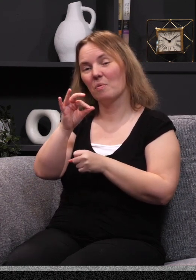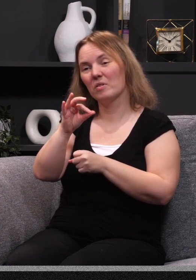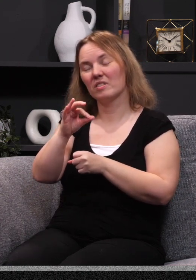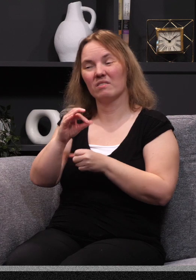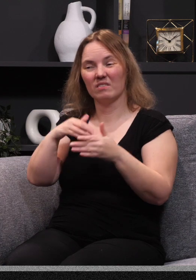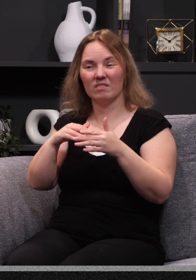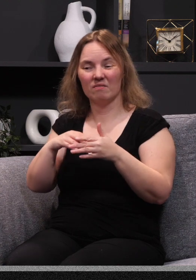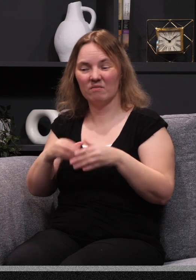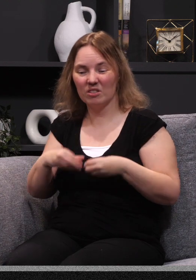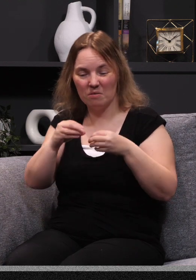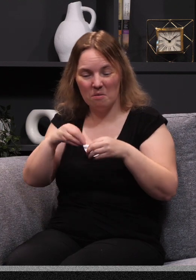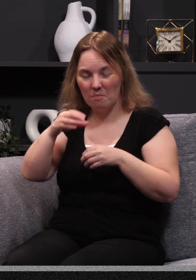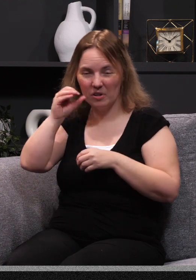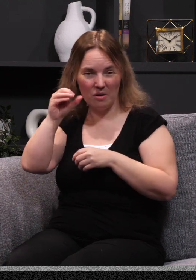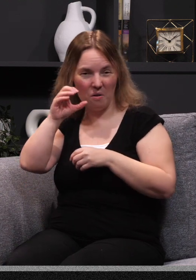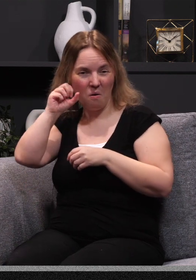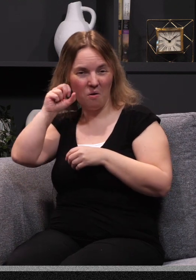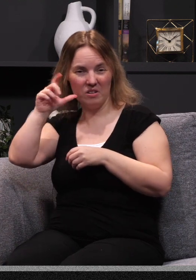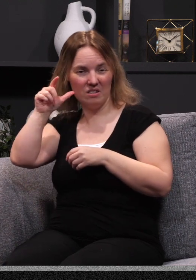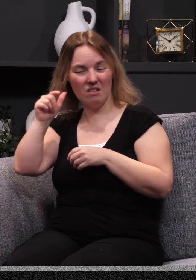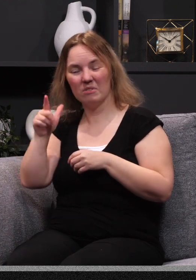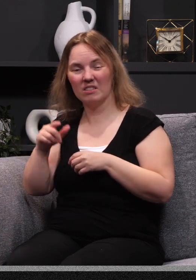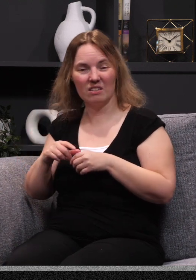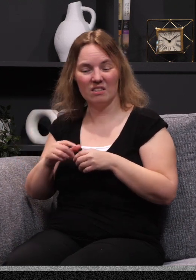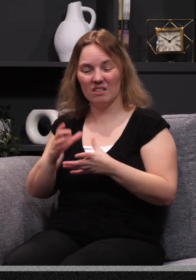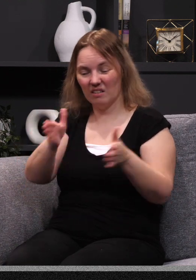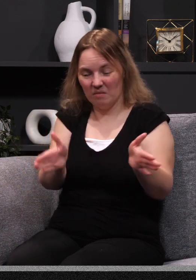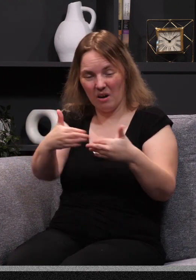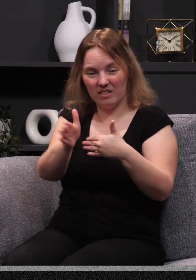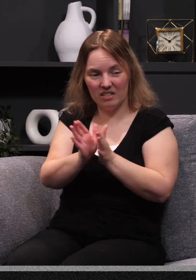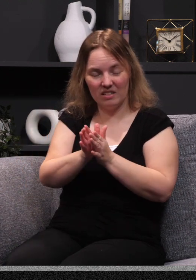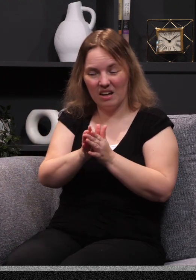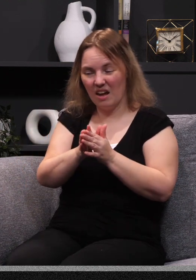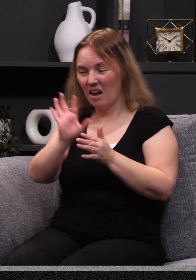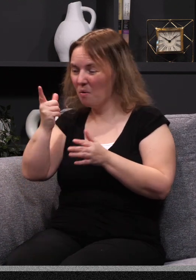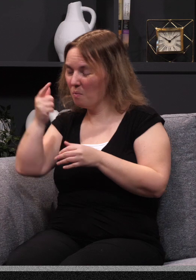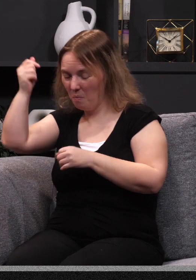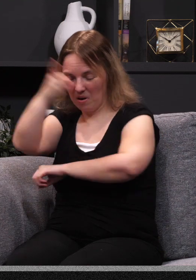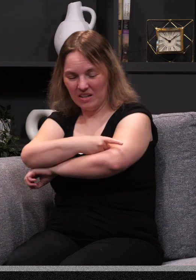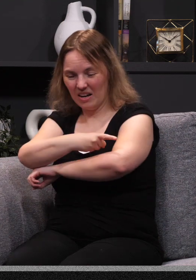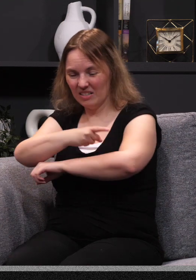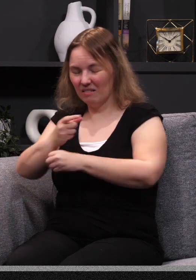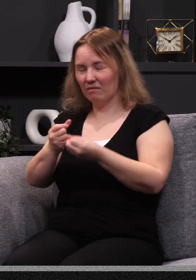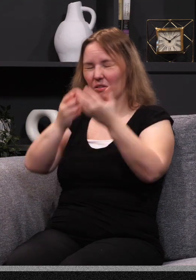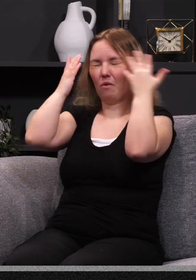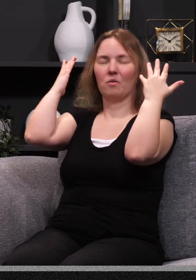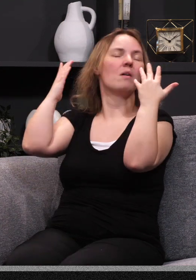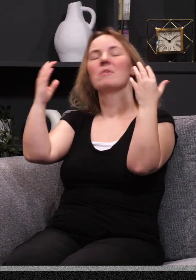one Sunday morning, he said, I was at church, and the pastor was preaching on God's love. He said, I was so struck by this revelation of God's great love for me. He said, when I